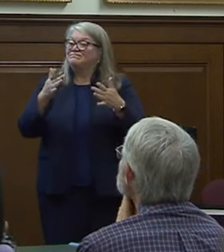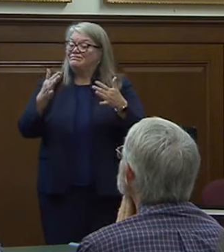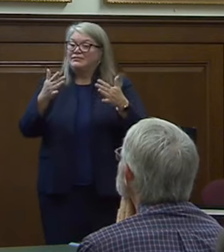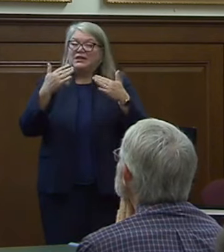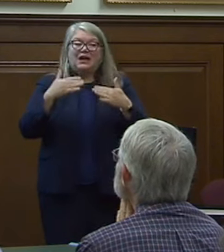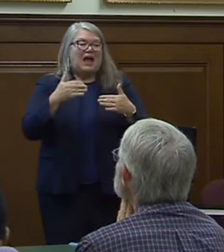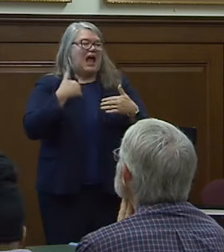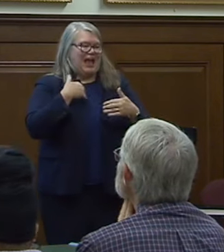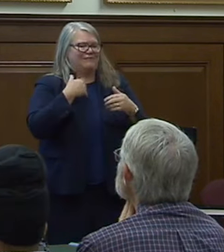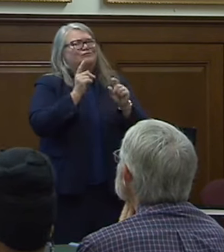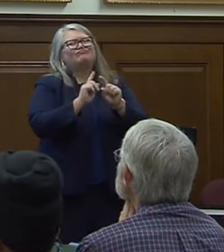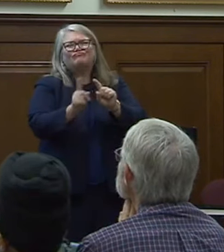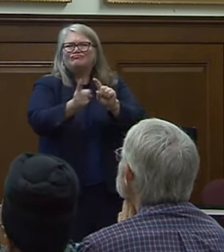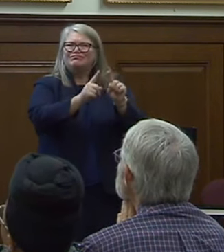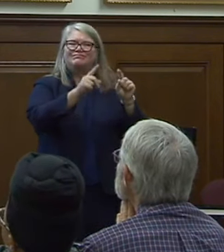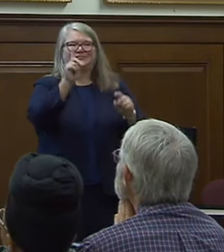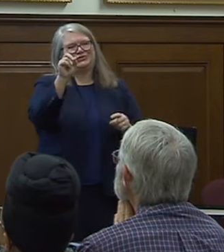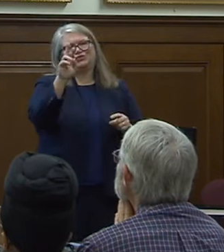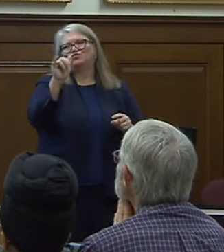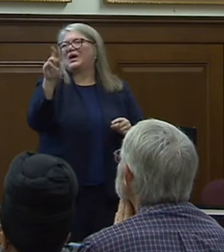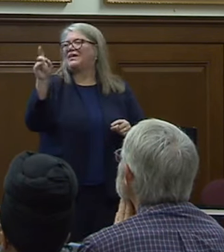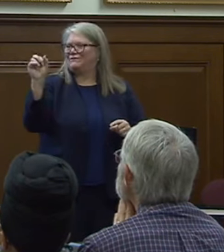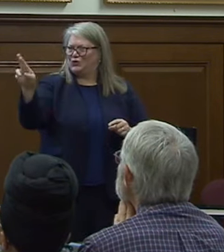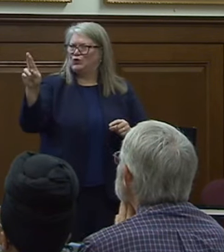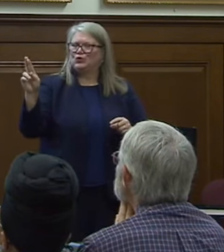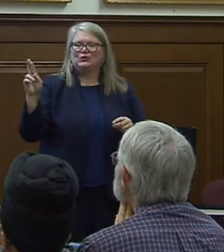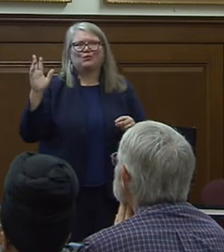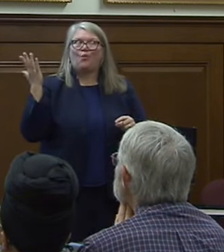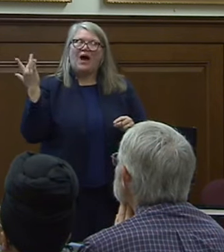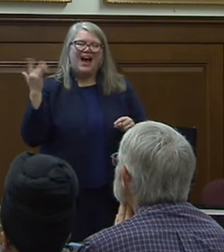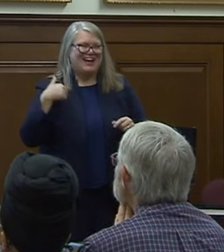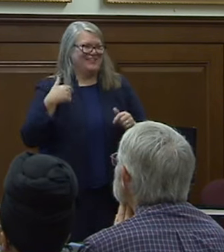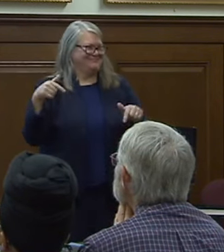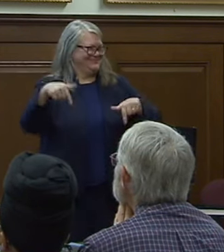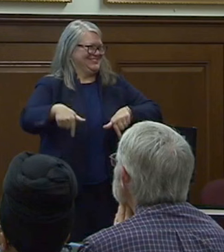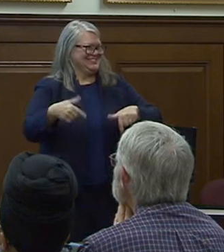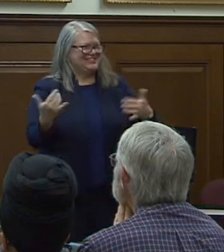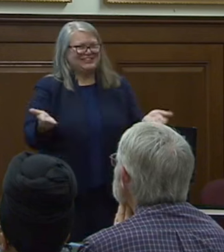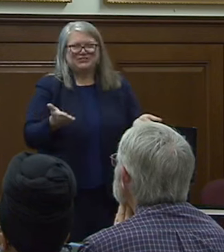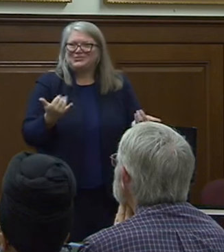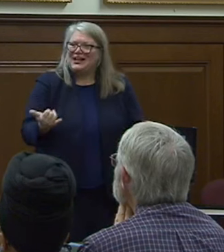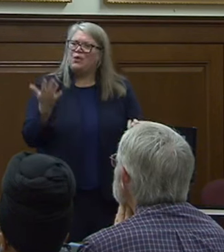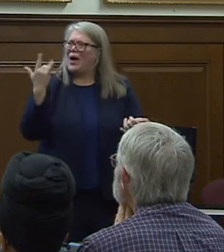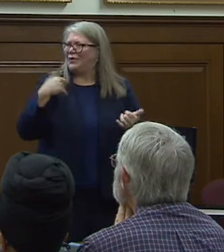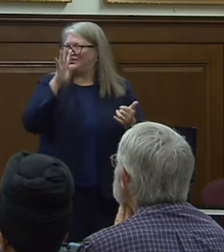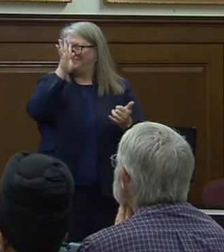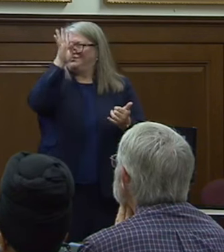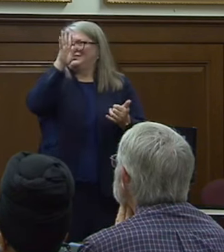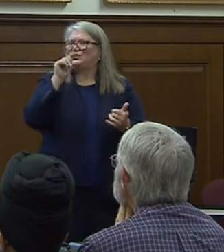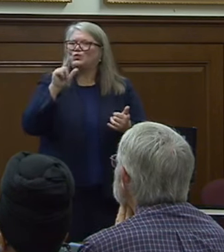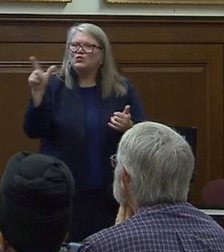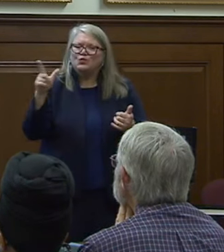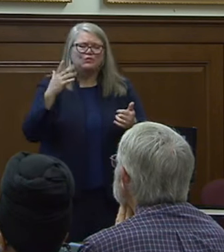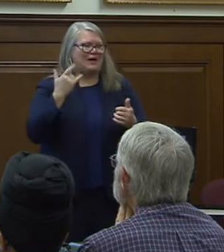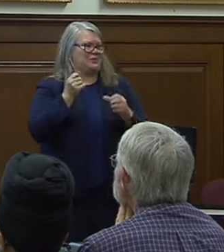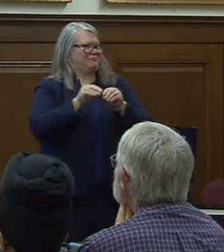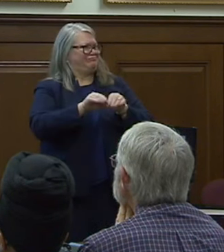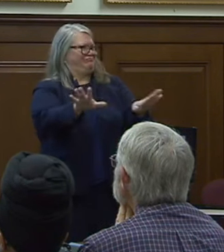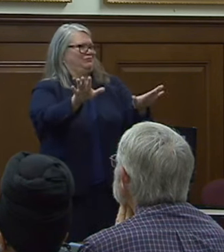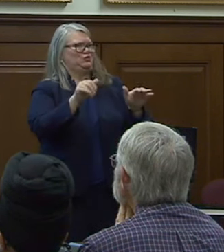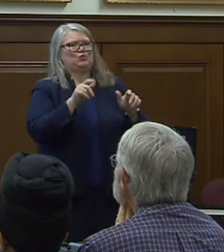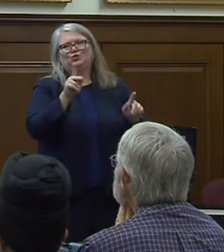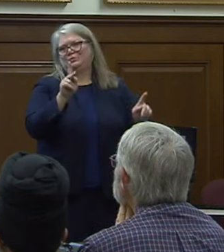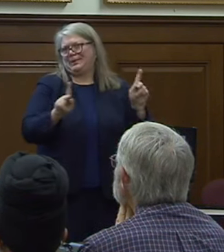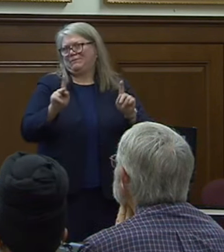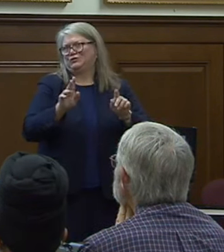there are a variety of drivers of why i'm here today why we've developed these tools and why we've made them available to the